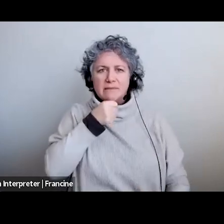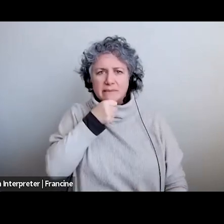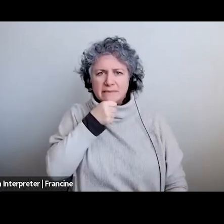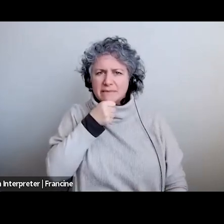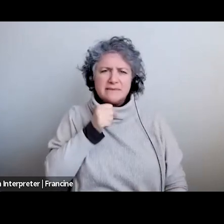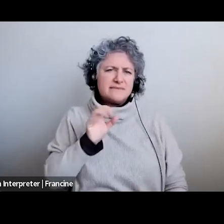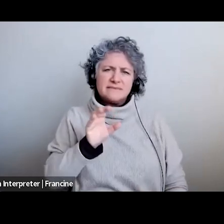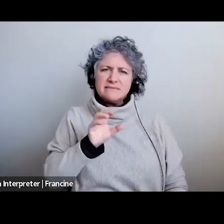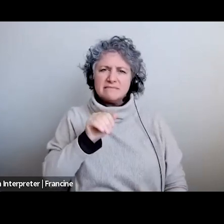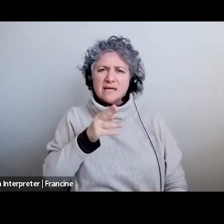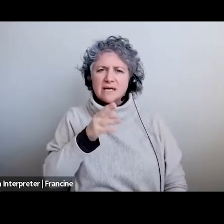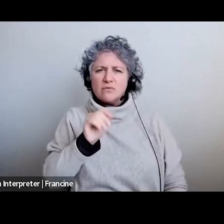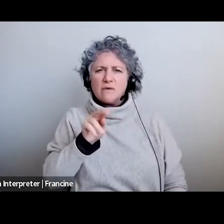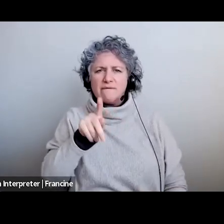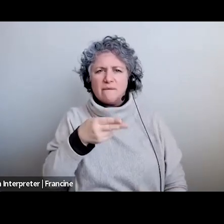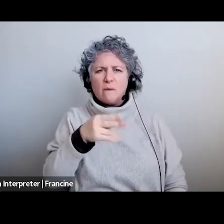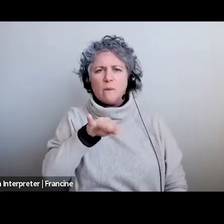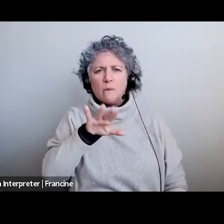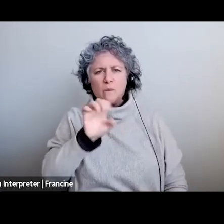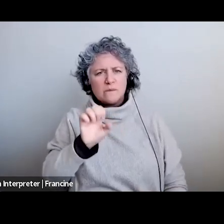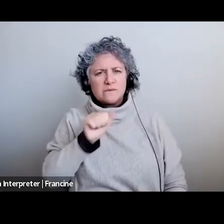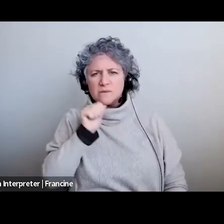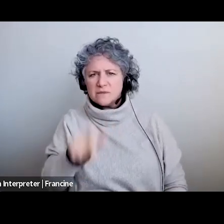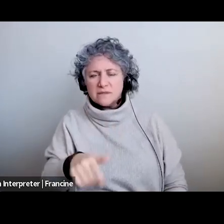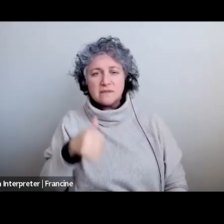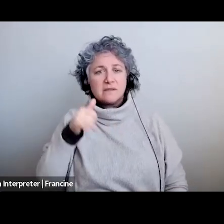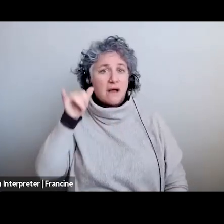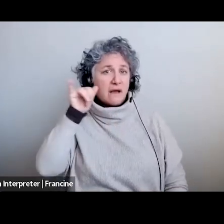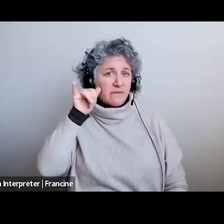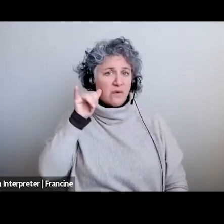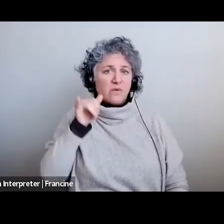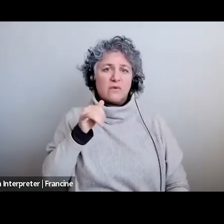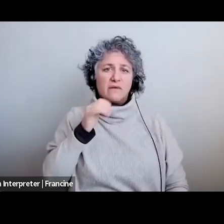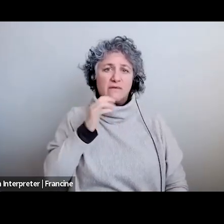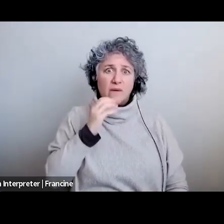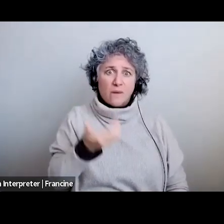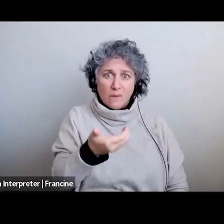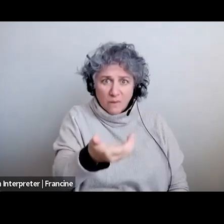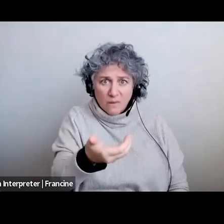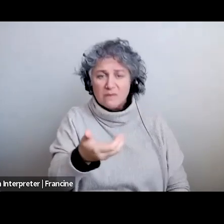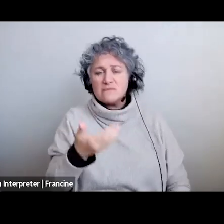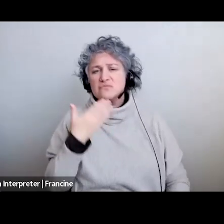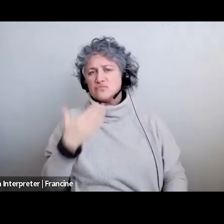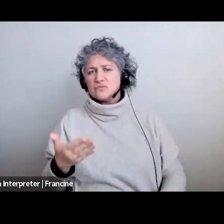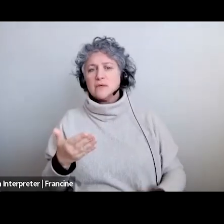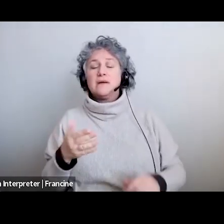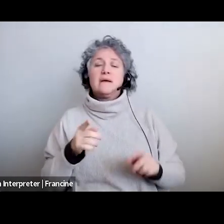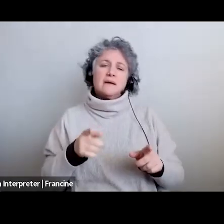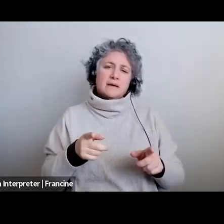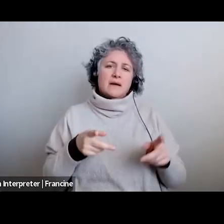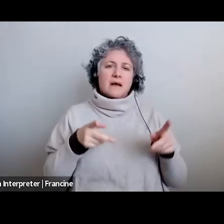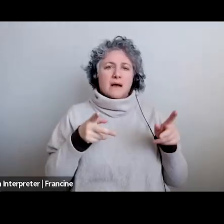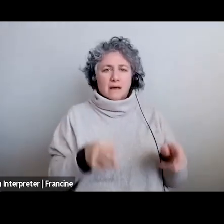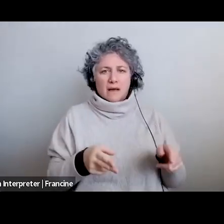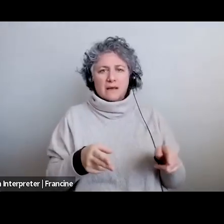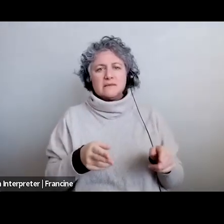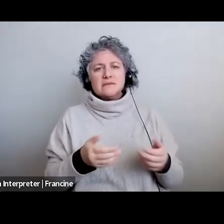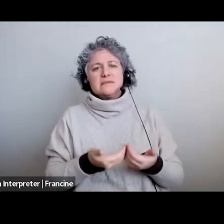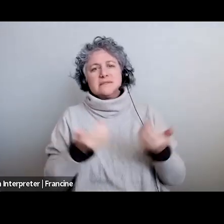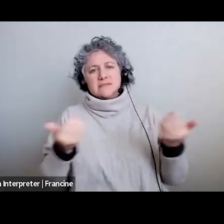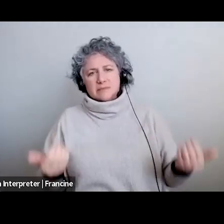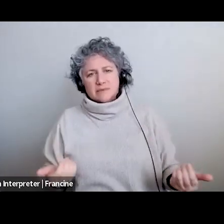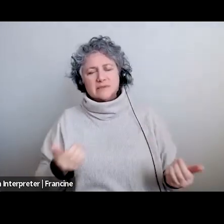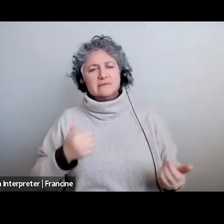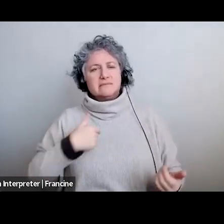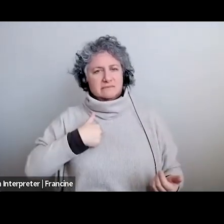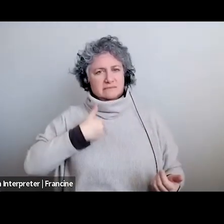i think that's fine if the framing is good you may have to cut obviously this is where you cut and do a separate take for your slate because you want to back up